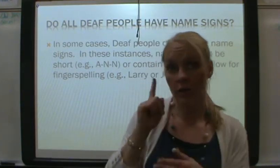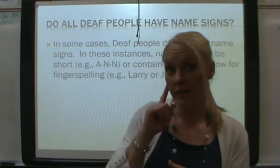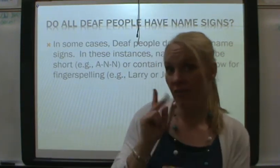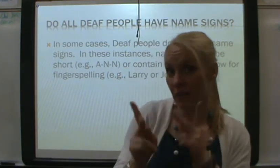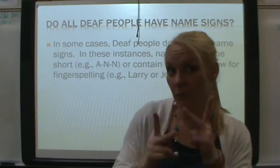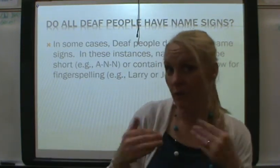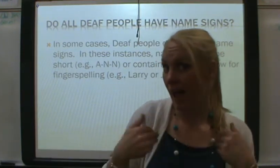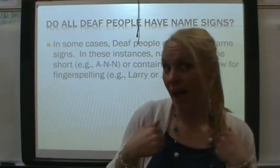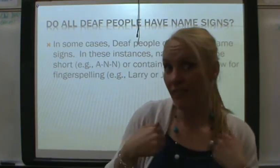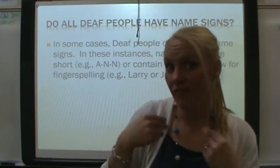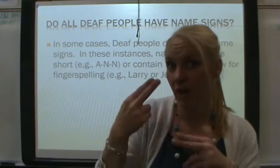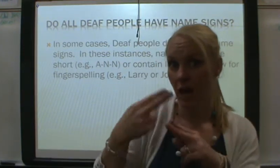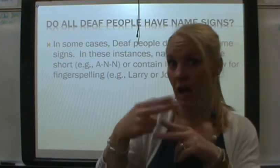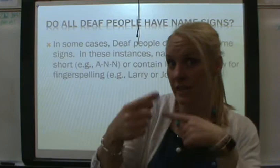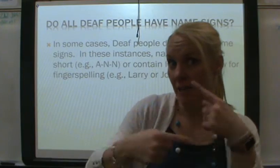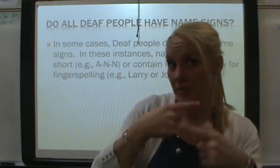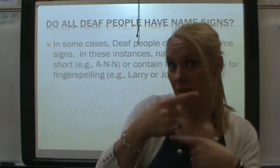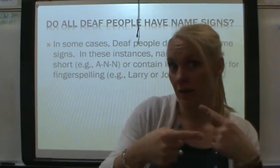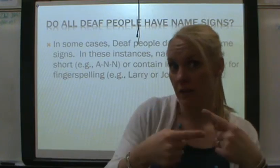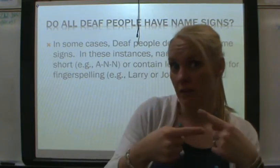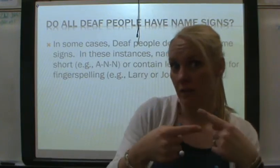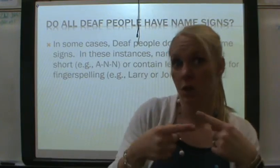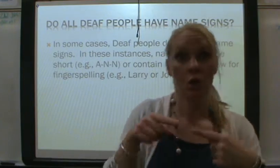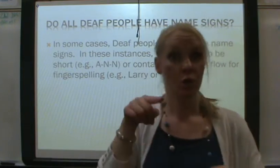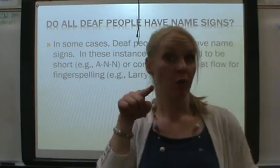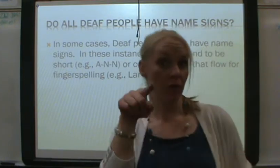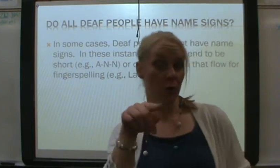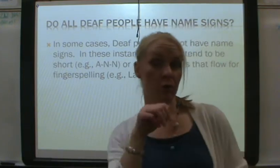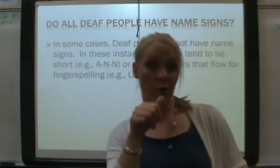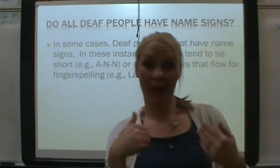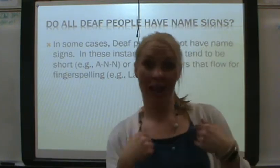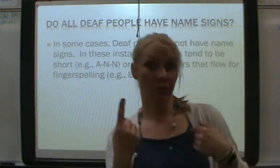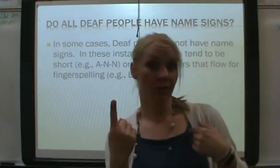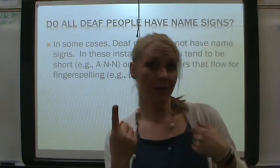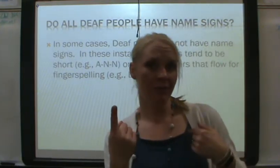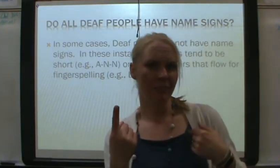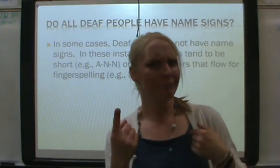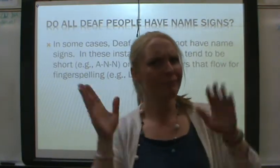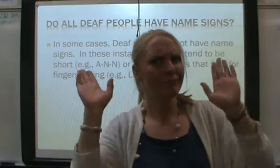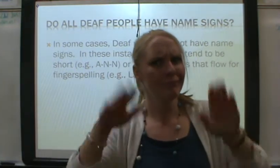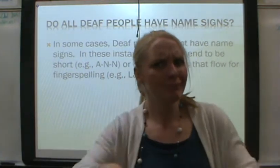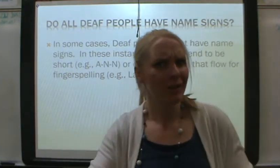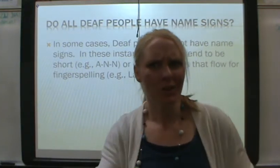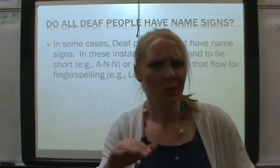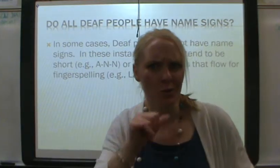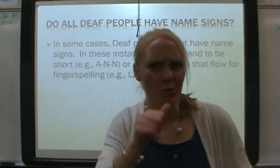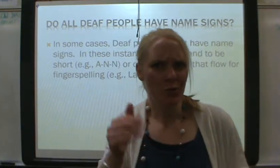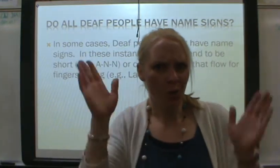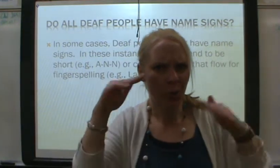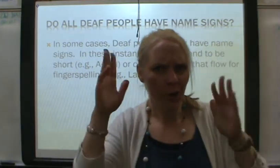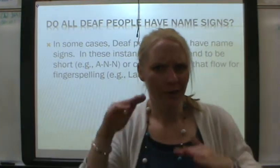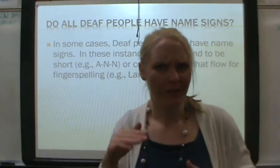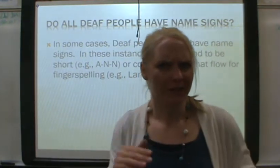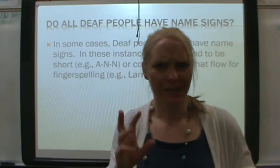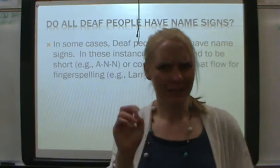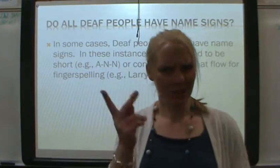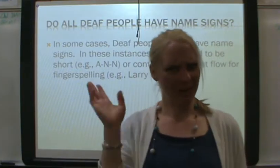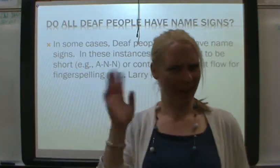Deaf people have a name sign. So, if you don't have one, don't worry. It's okay.